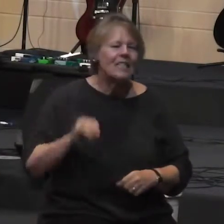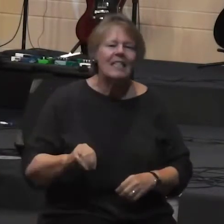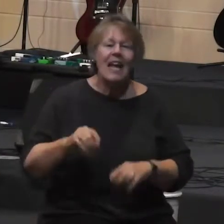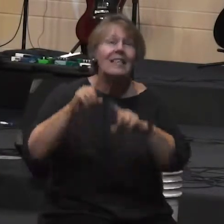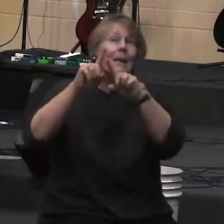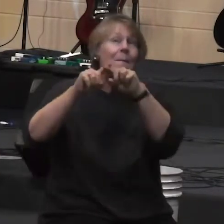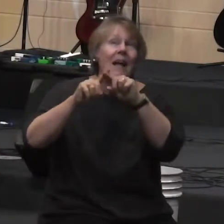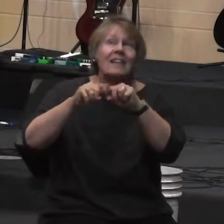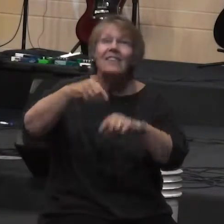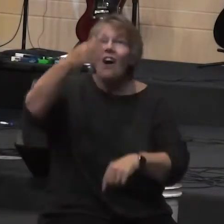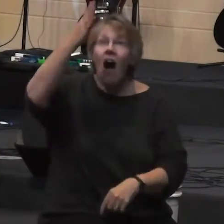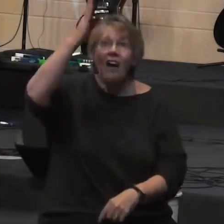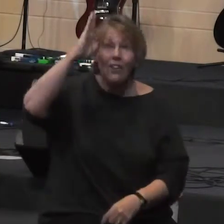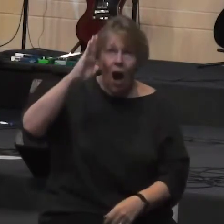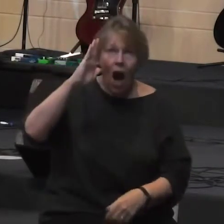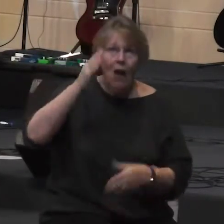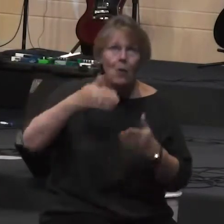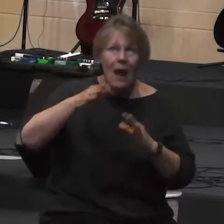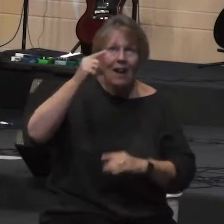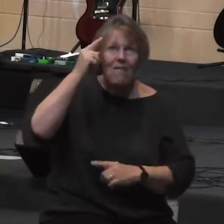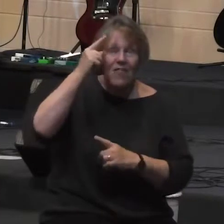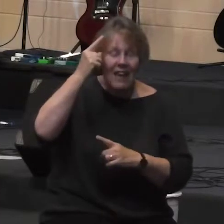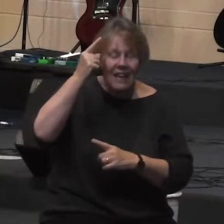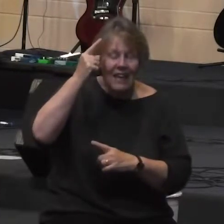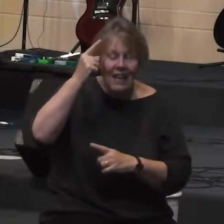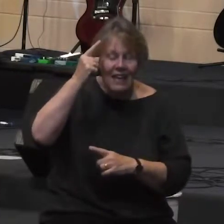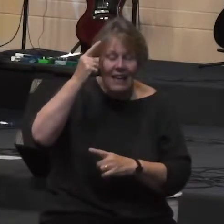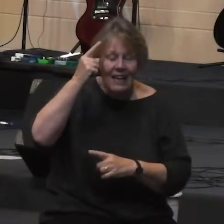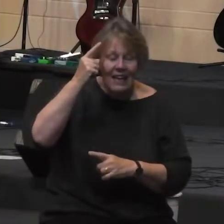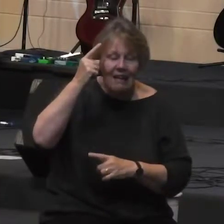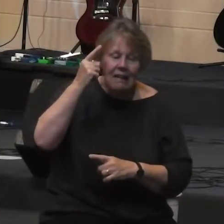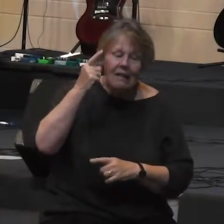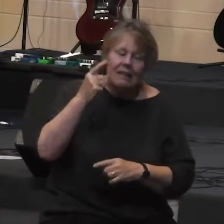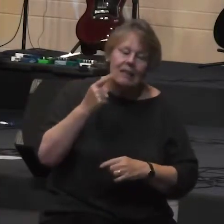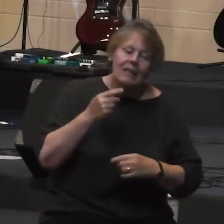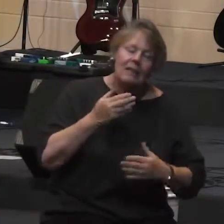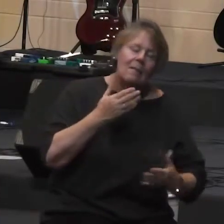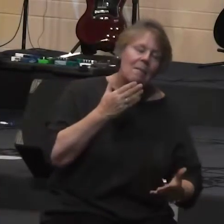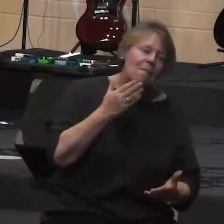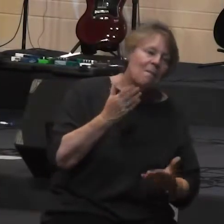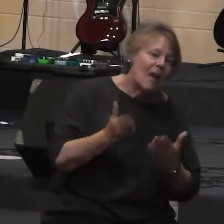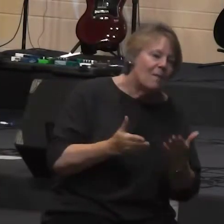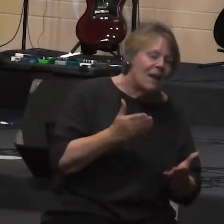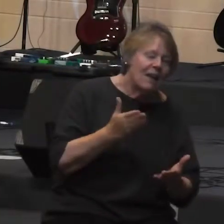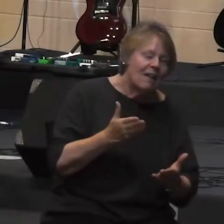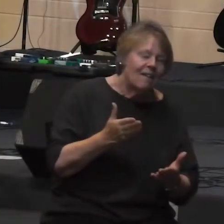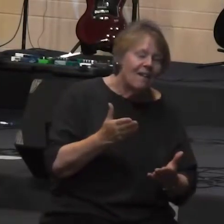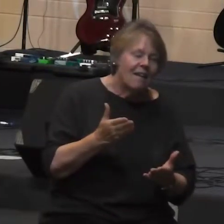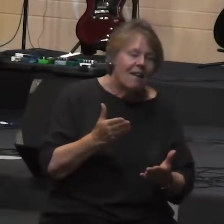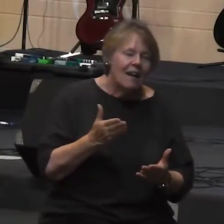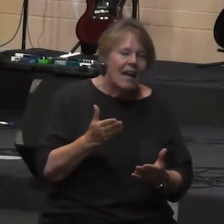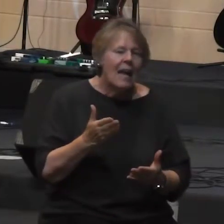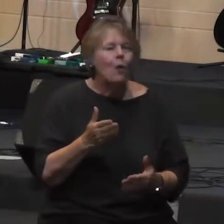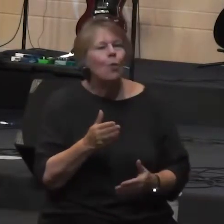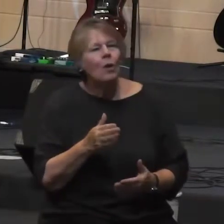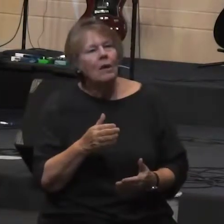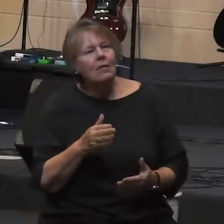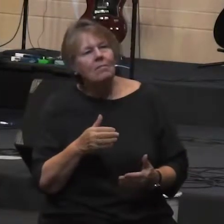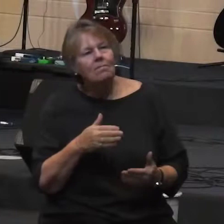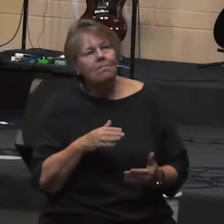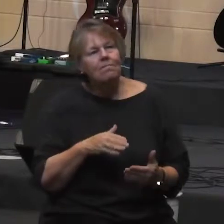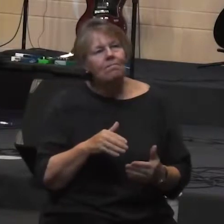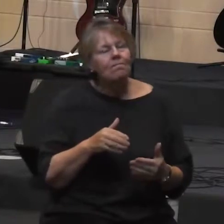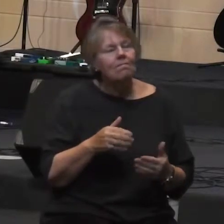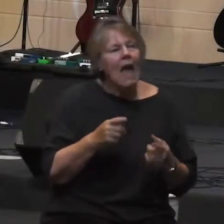mindset maybe it'll be a little more natural to think of needs as something we share together